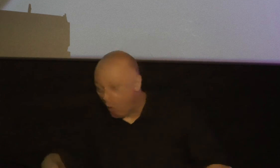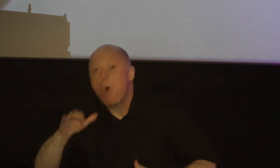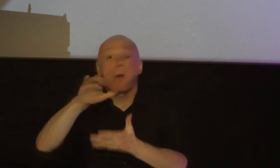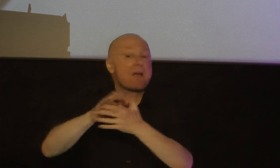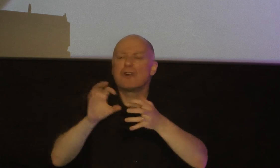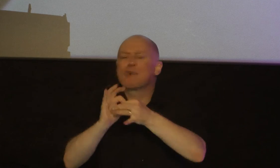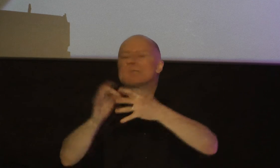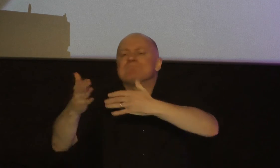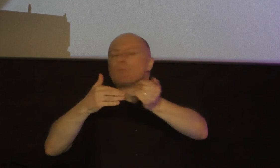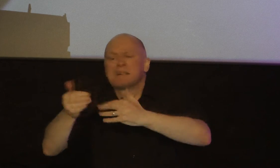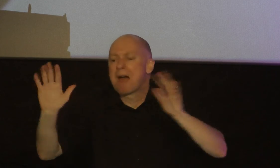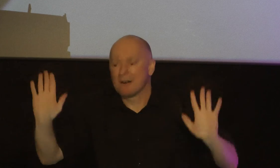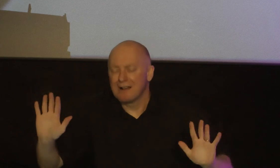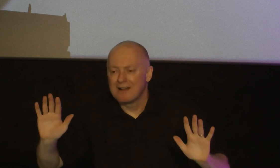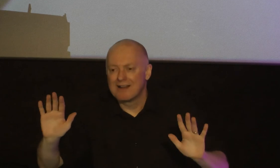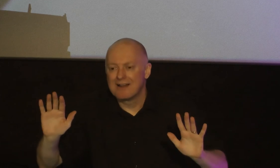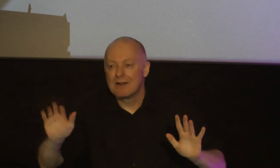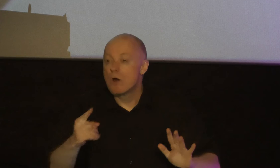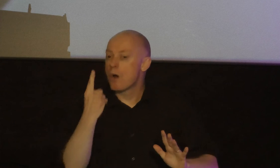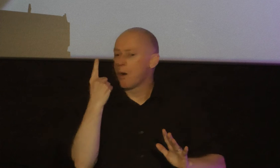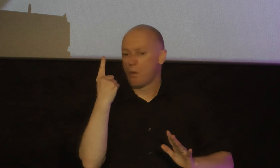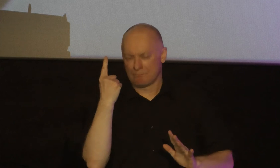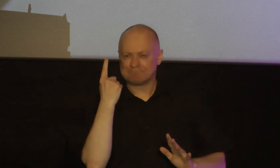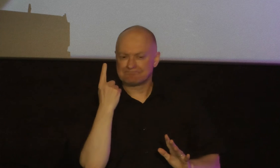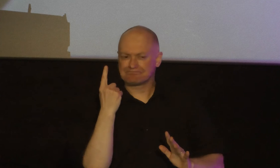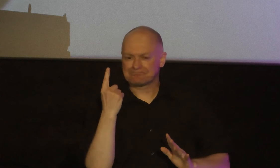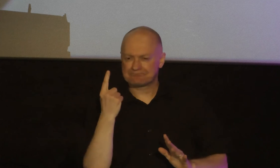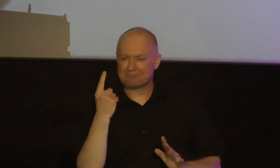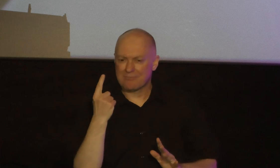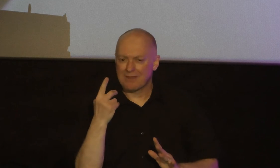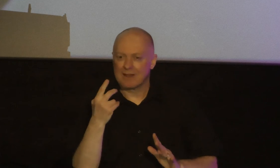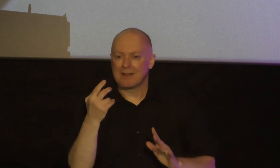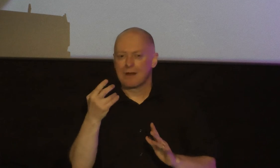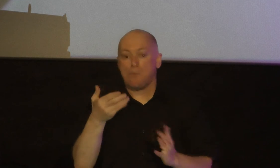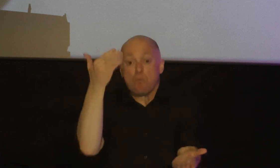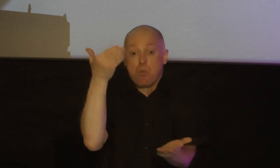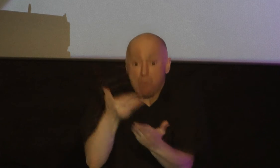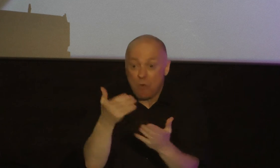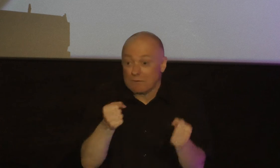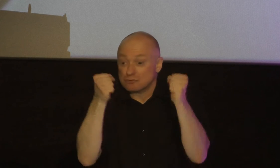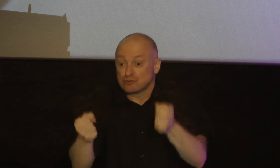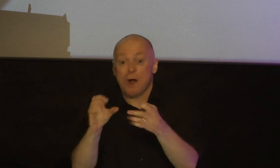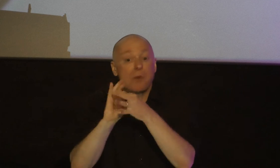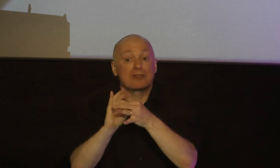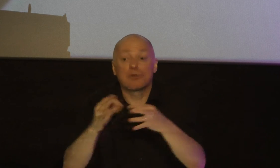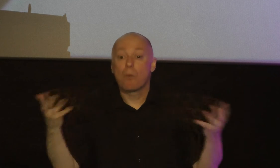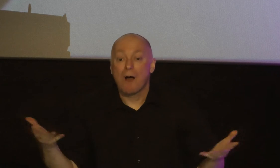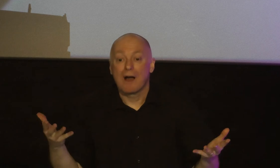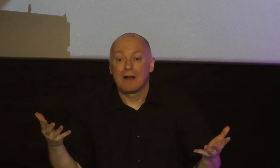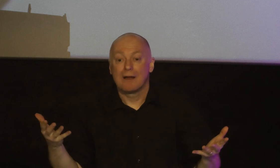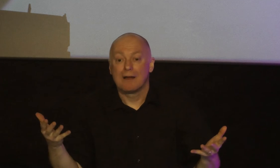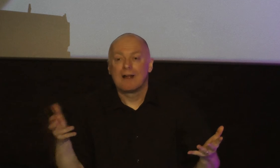whatever it is listen this is one of the hallmarks of a strong relationship of any kind is that they listen to each other